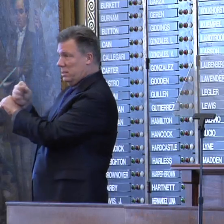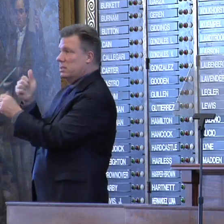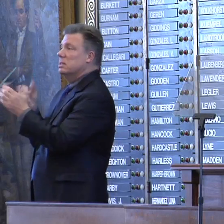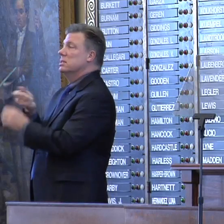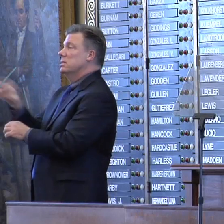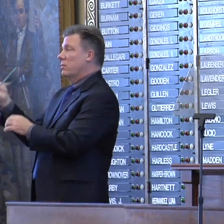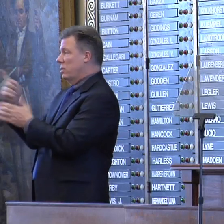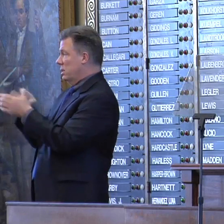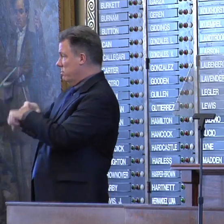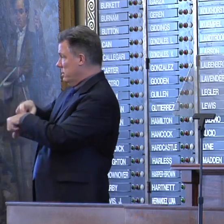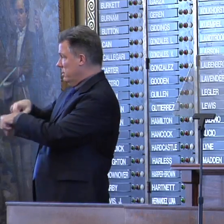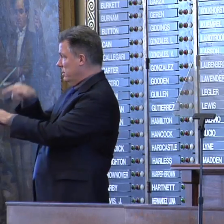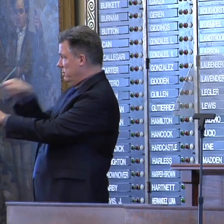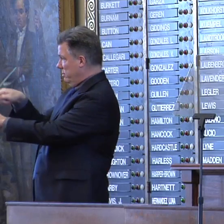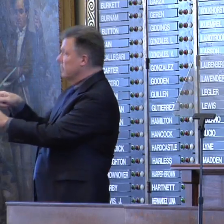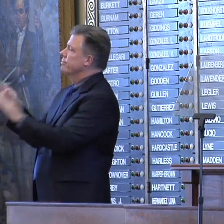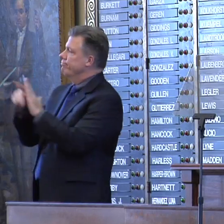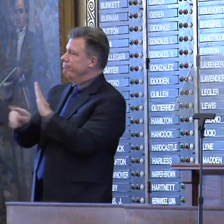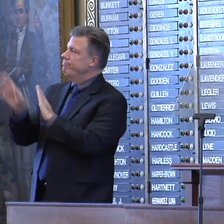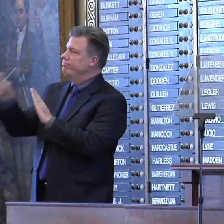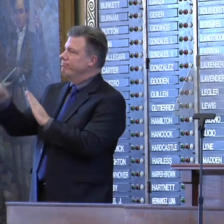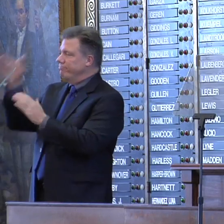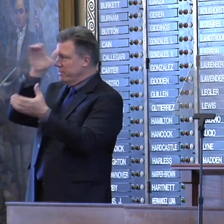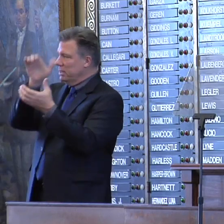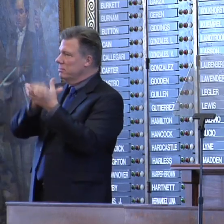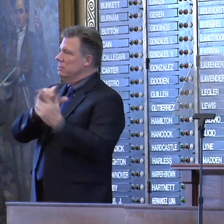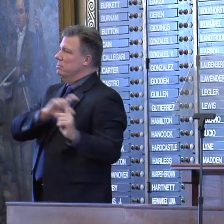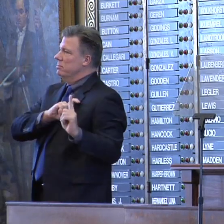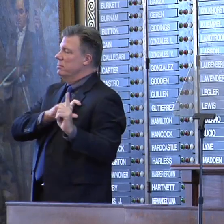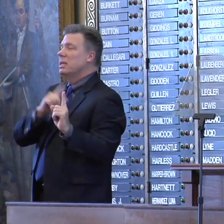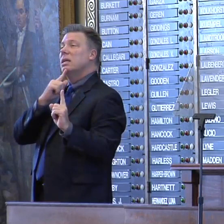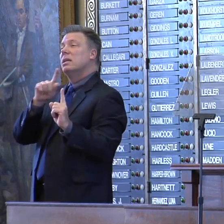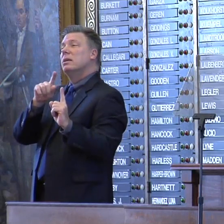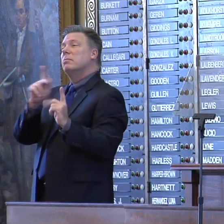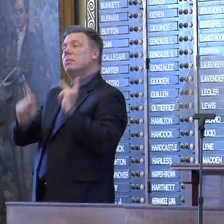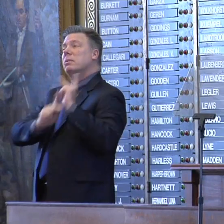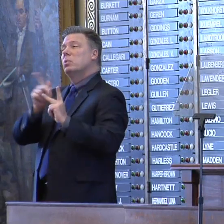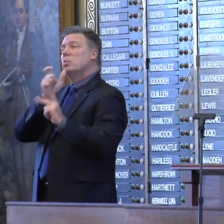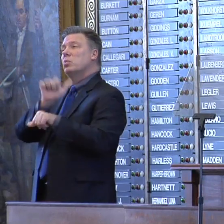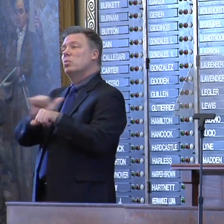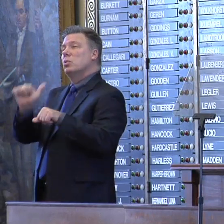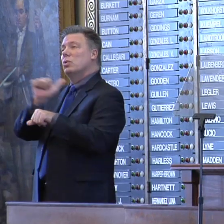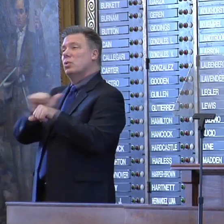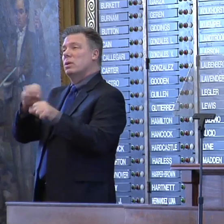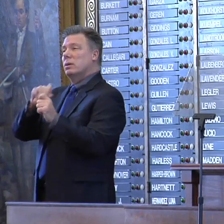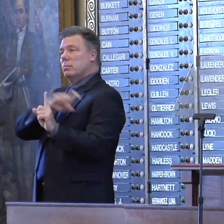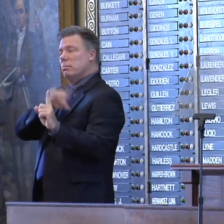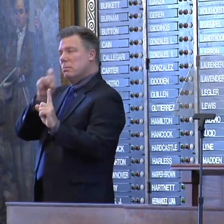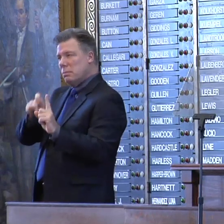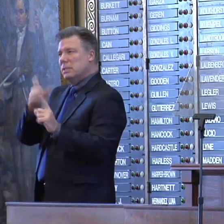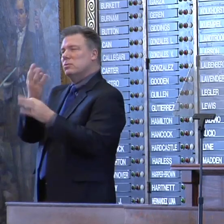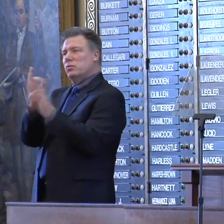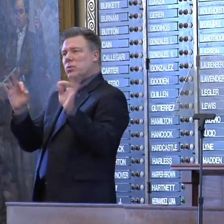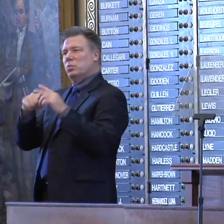law enforcement professionals must have the discretion to use their judgment judgment that has been honed by years of